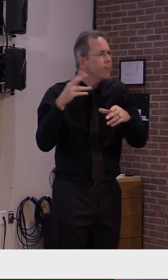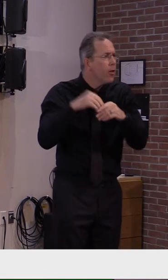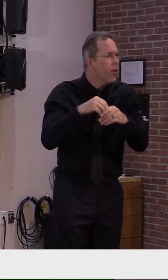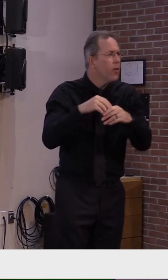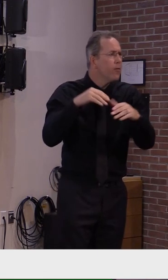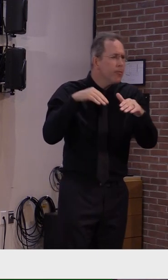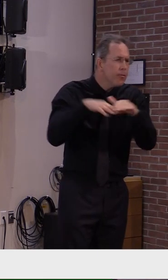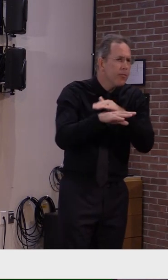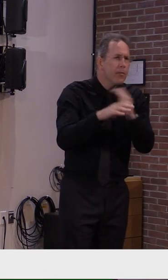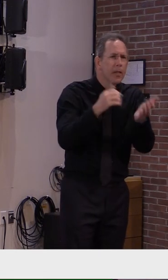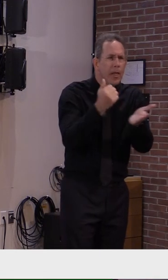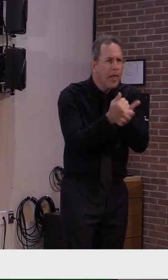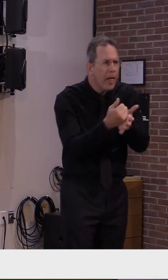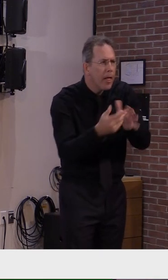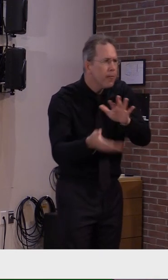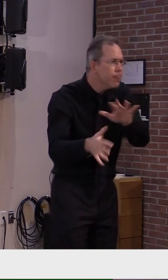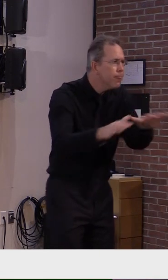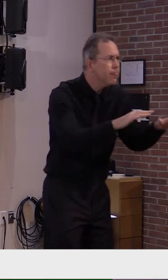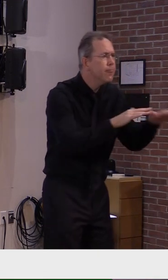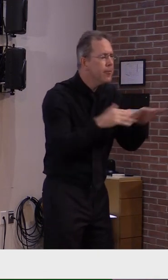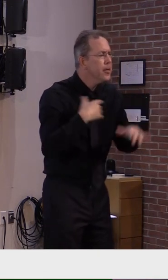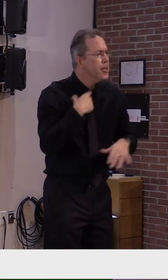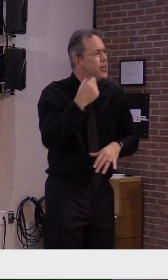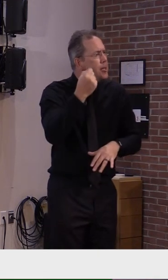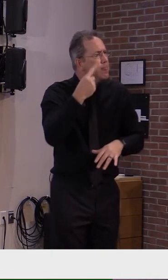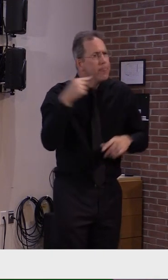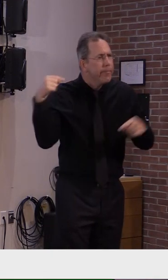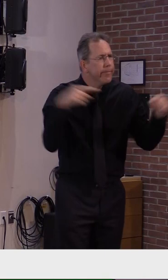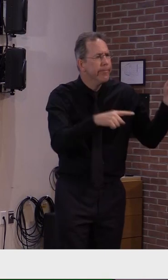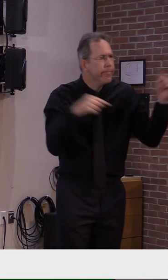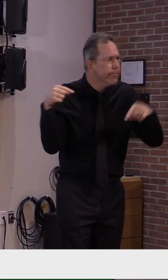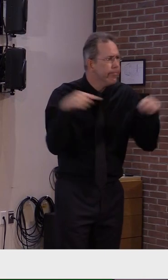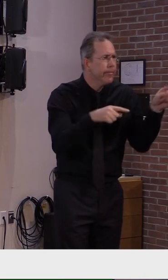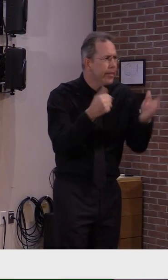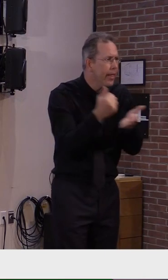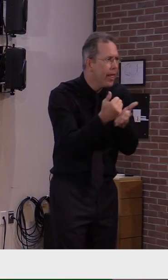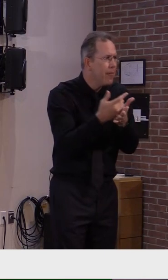risk that can be reduced is through visitation.